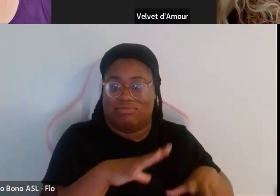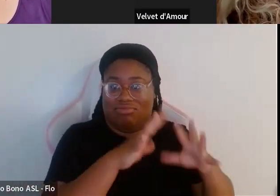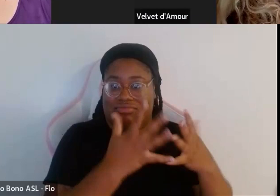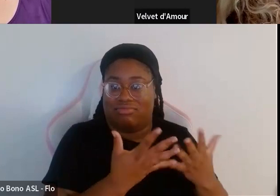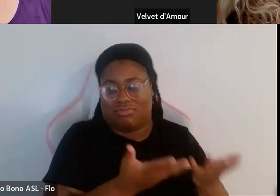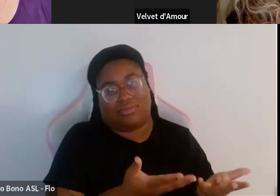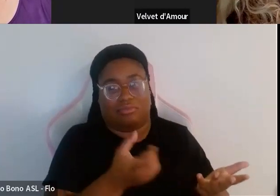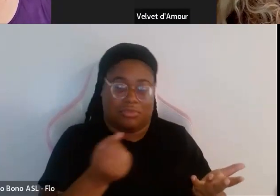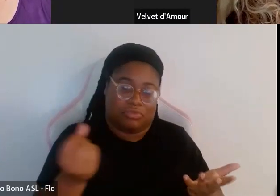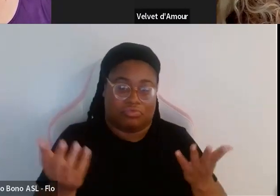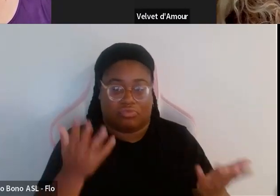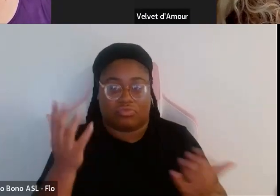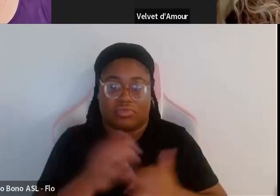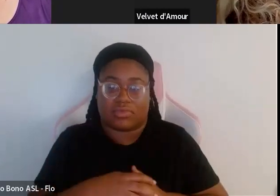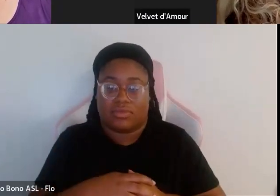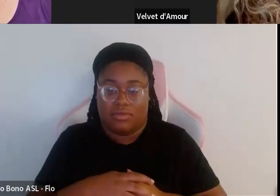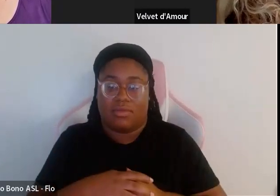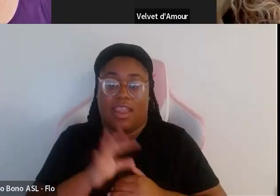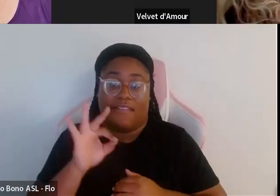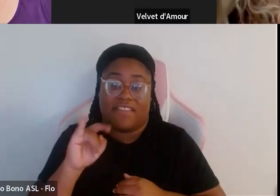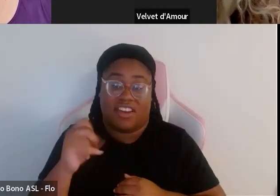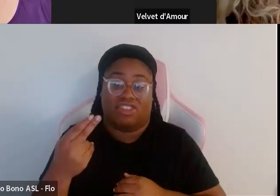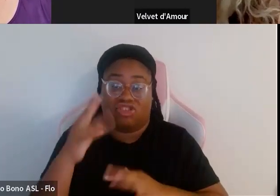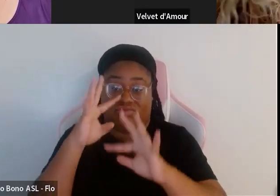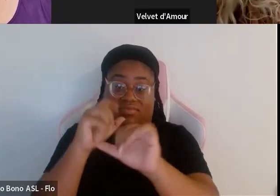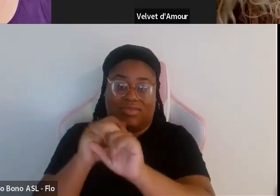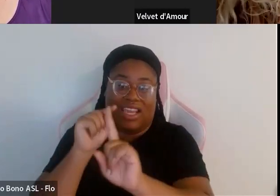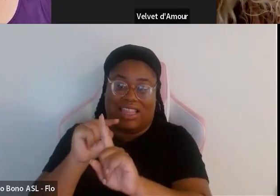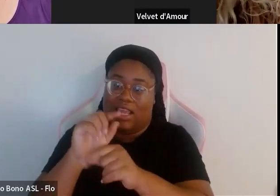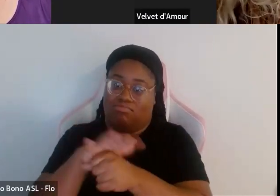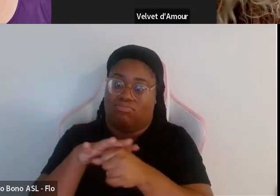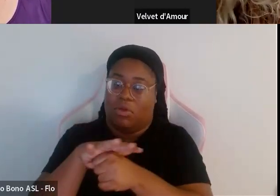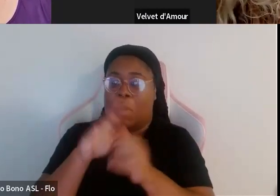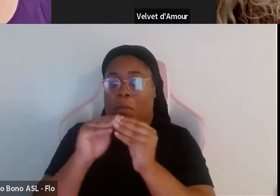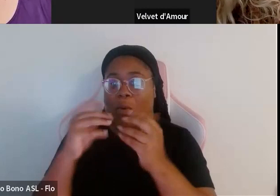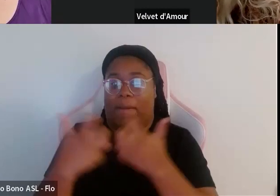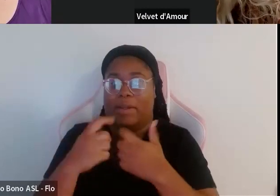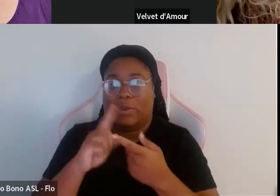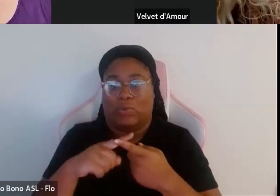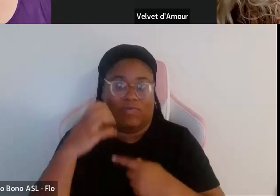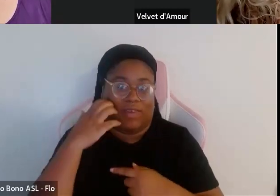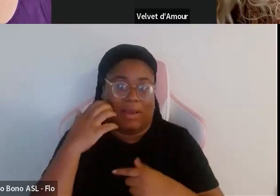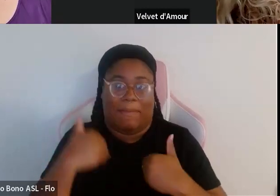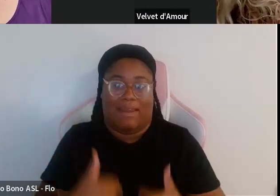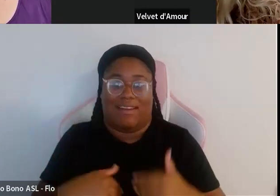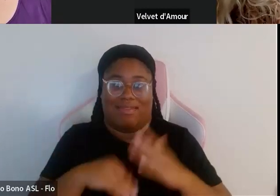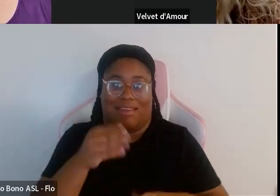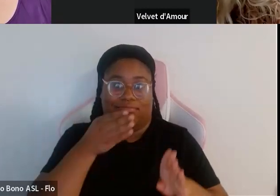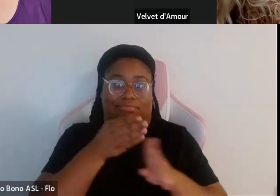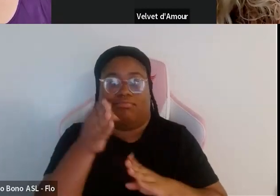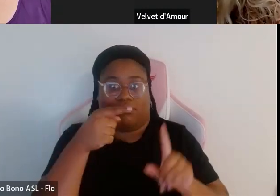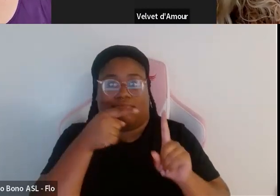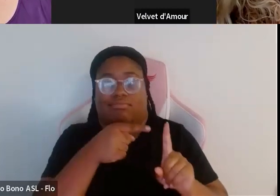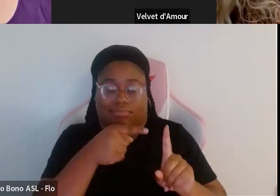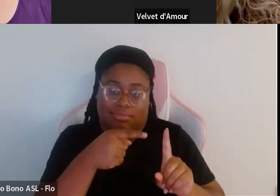i think that you know the fetish realm has been much more accommodating to fat bodies than major fashion you know